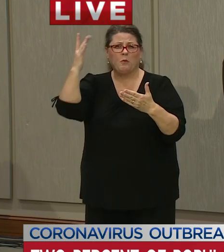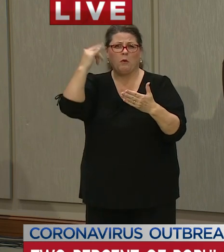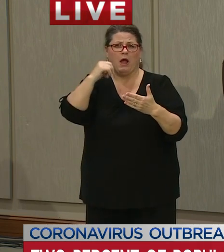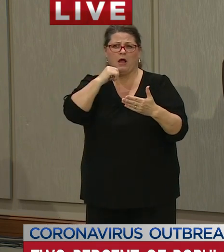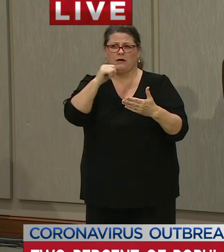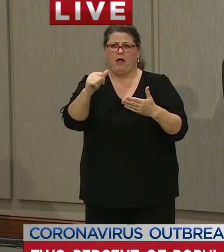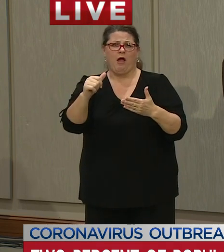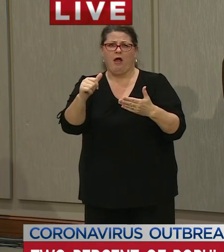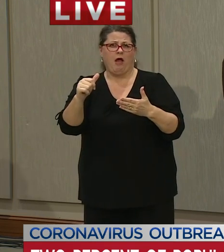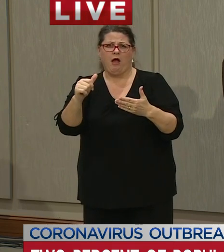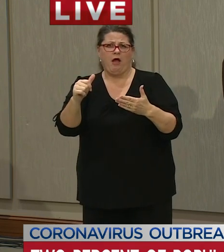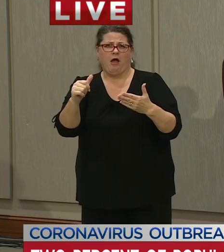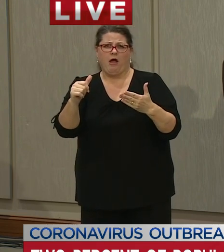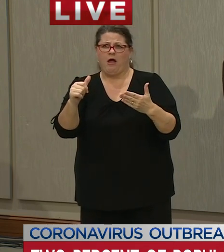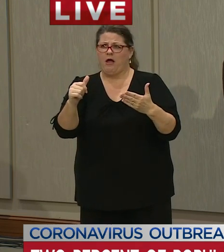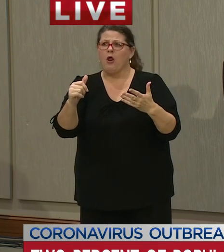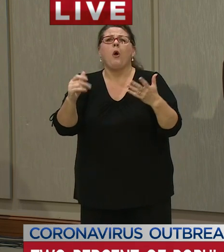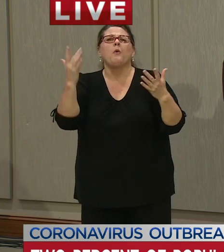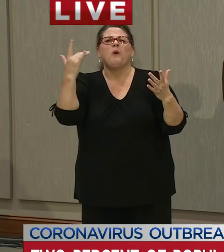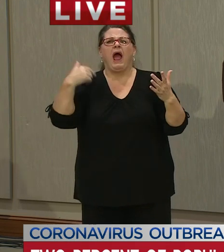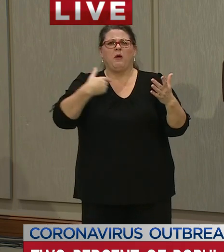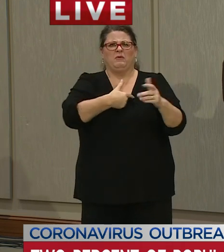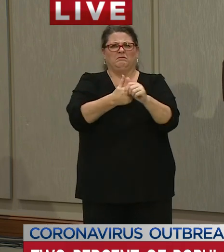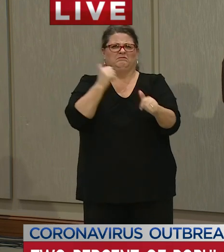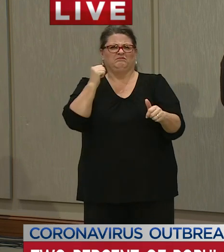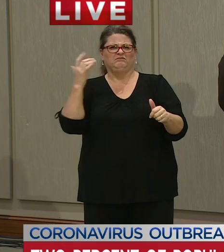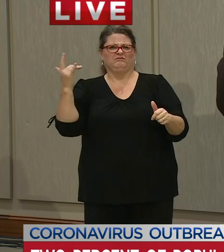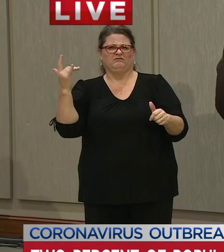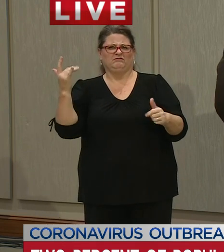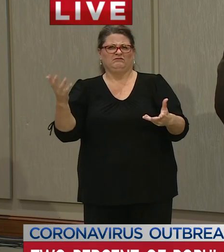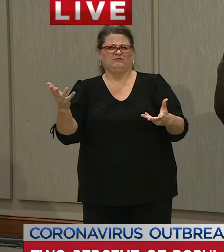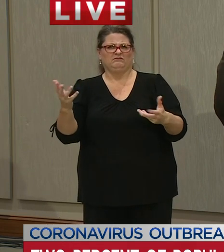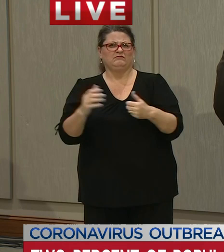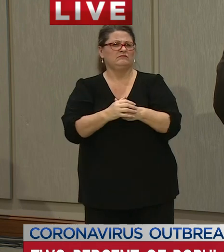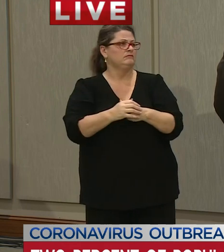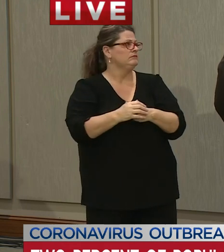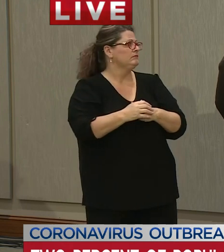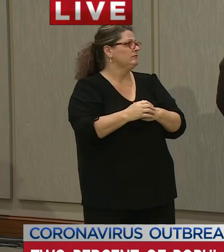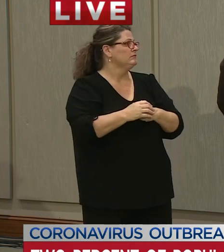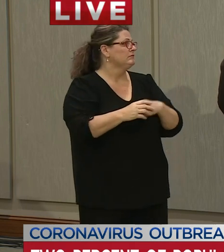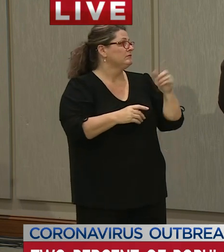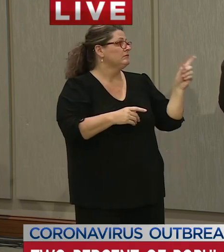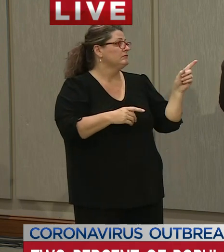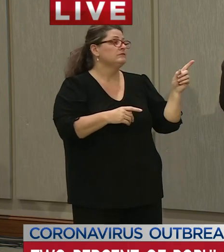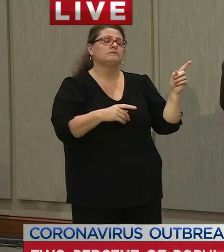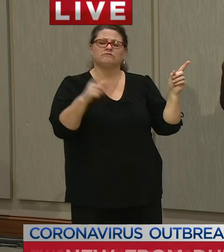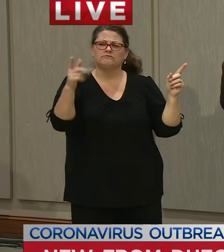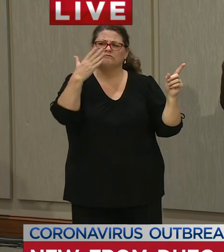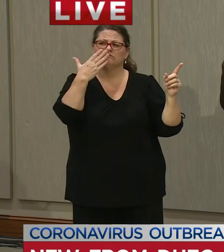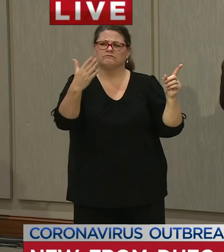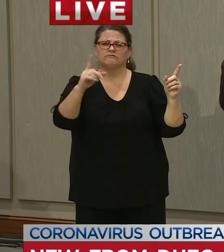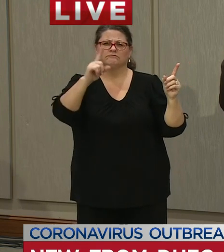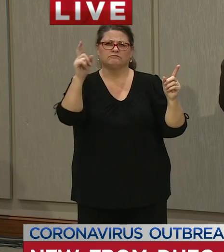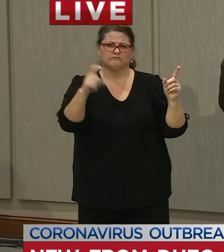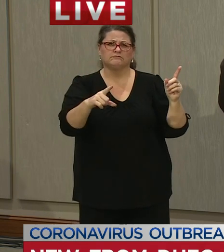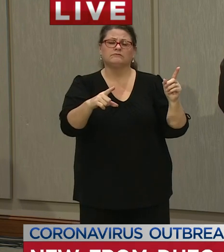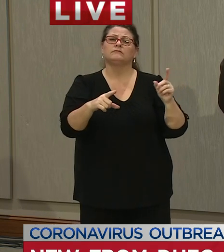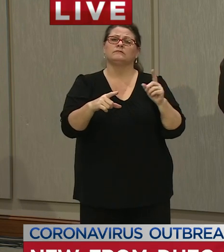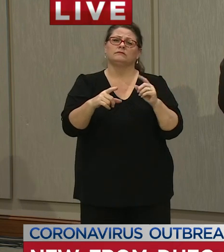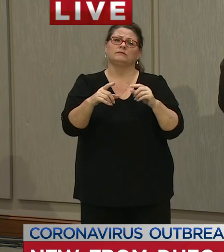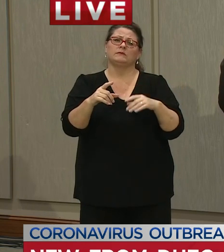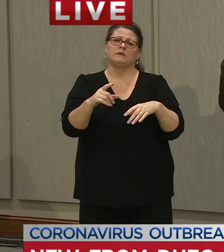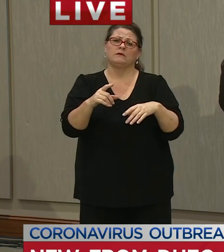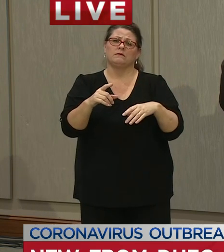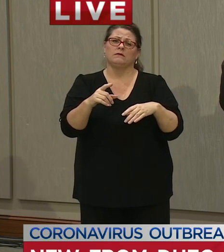capacity the full capacity what's holding us back um I think that's a really important question I think